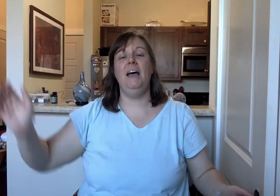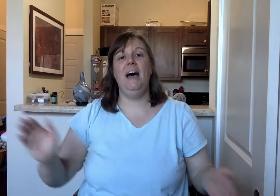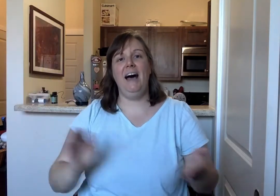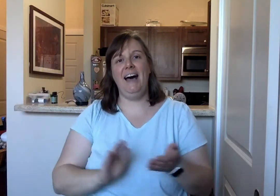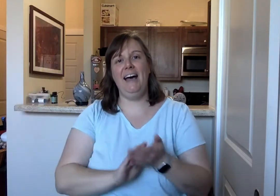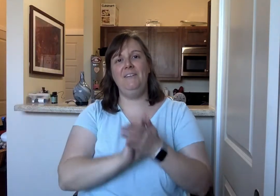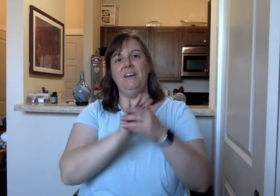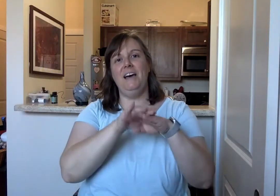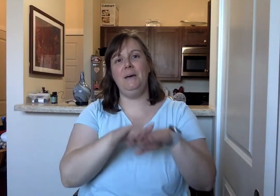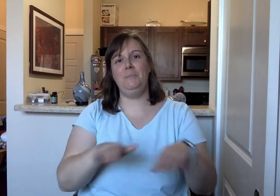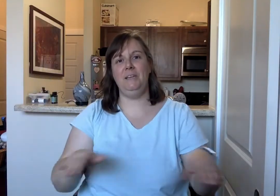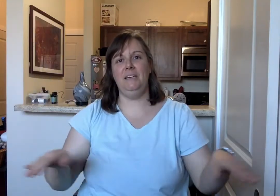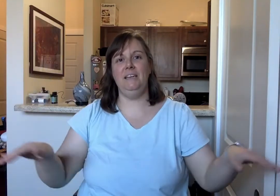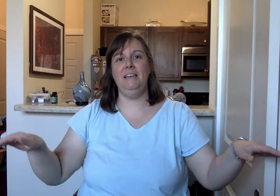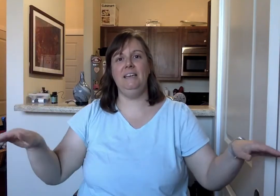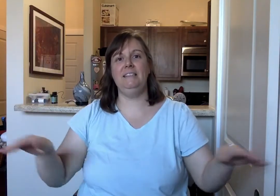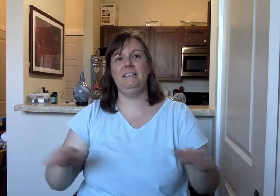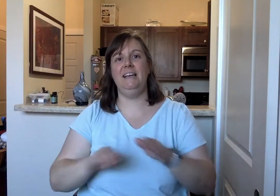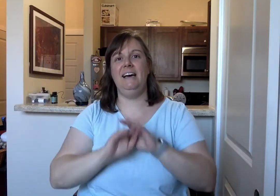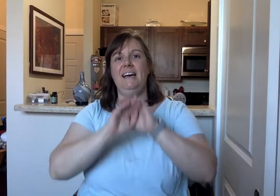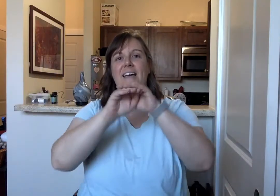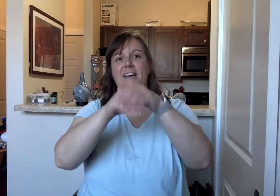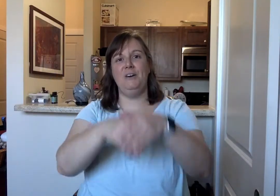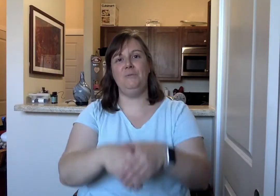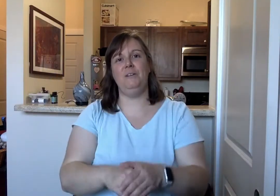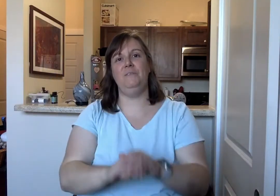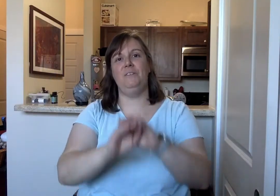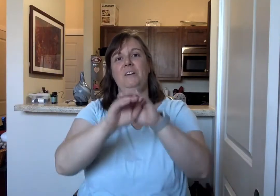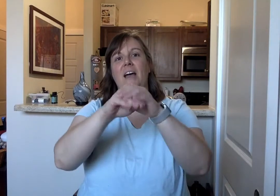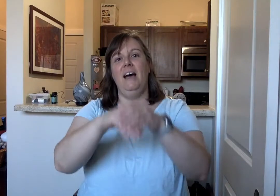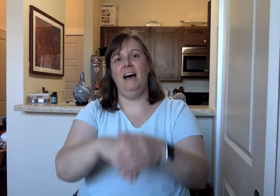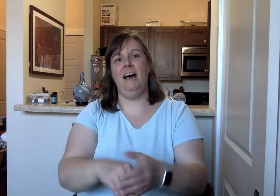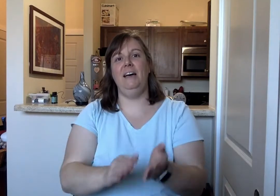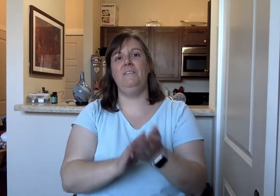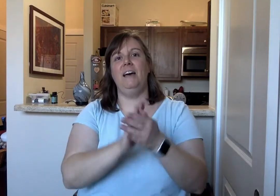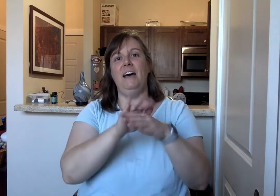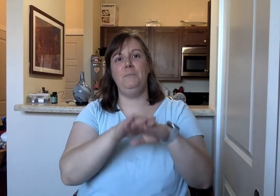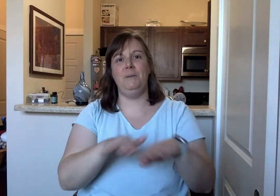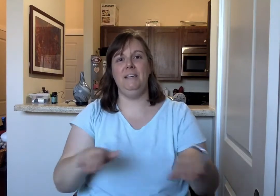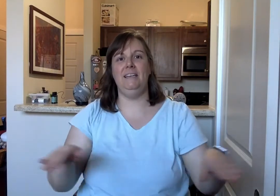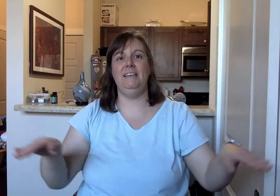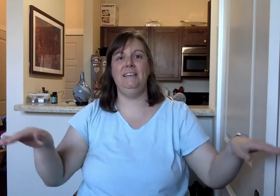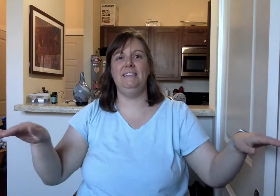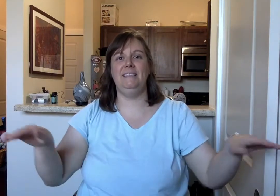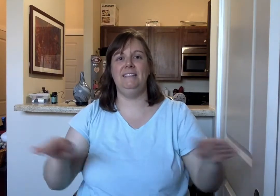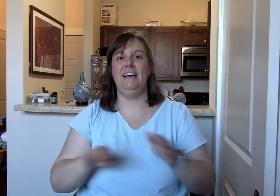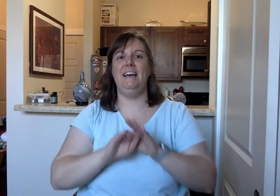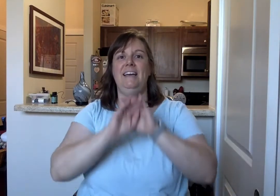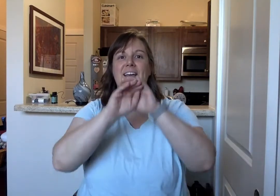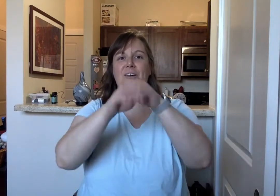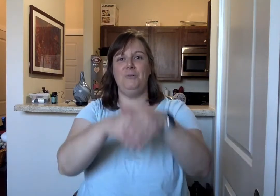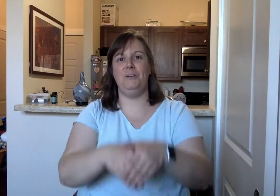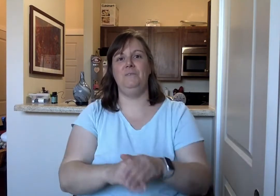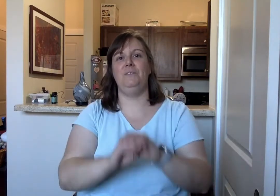I've got peace like a river. I've got peace like a river.